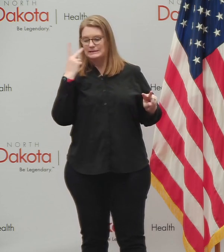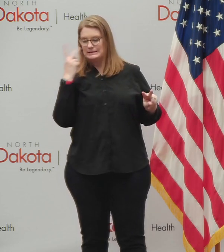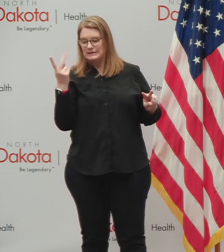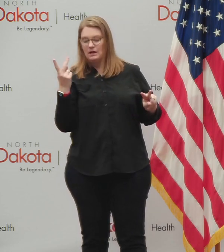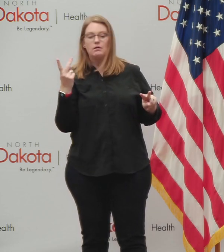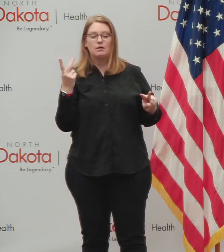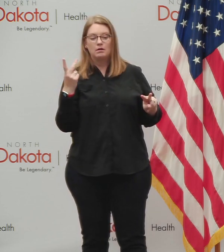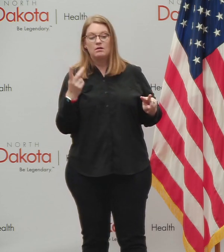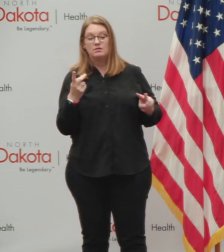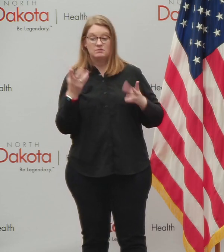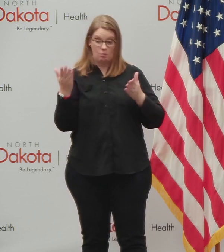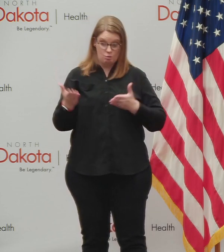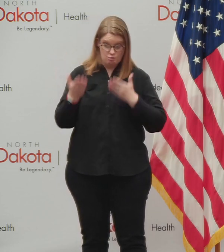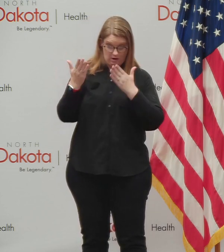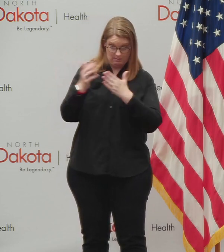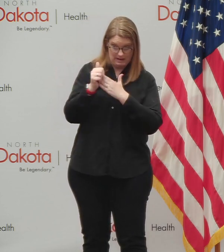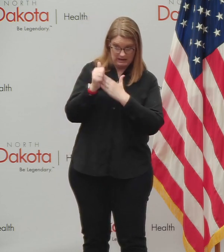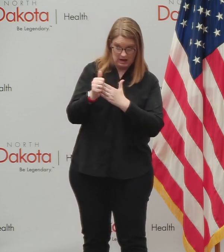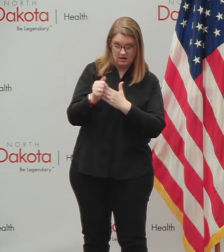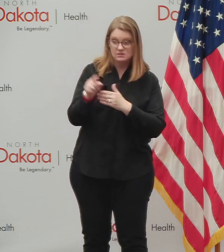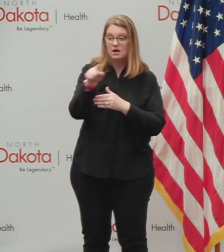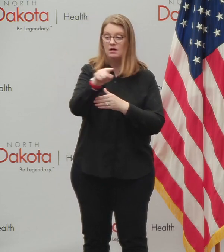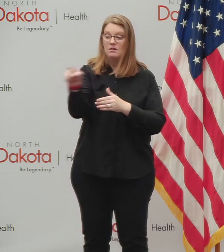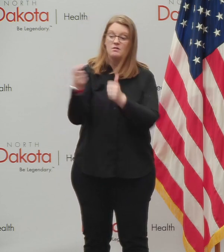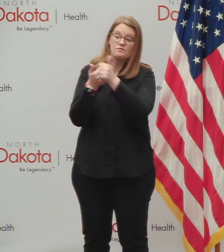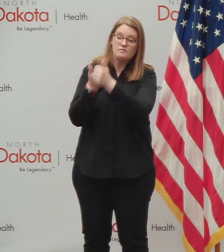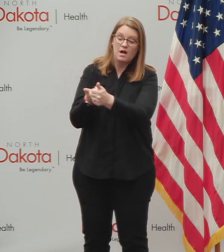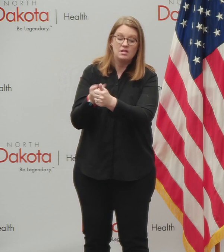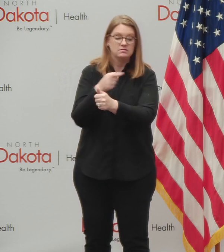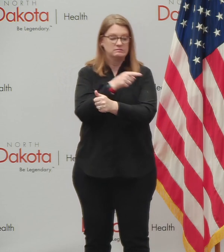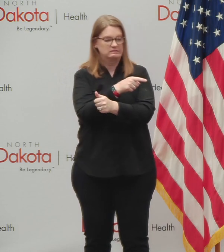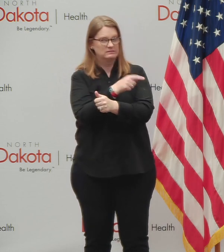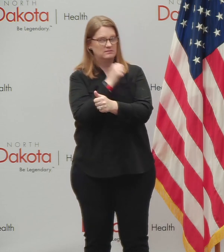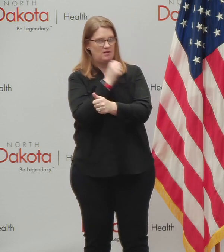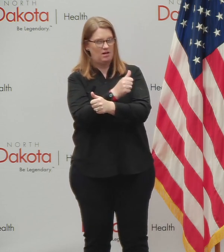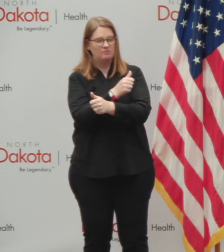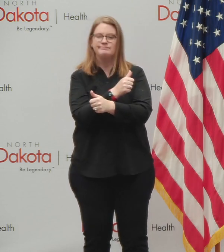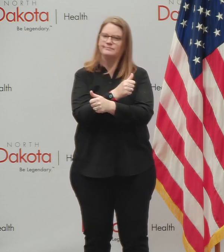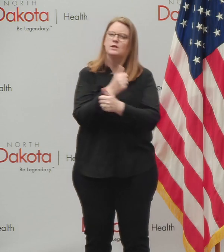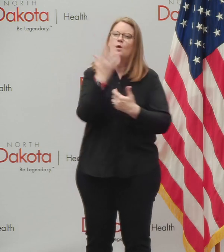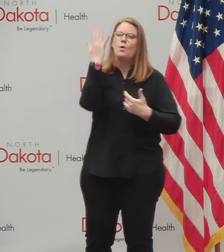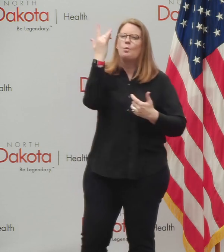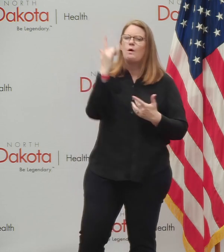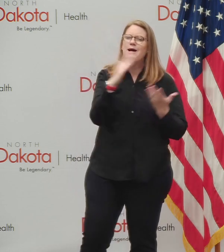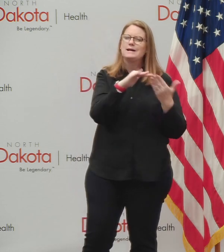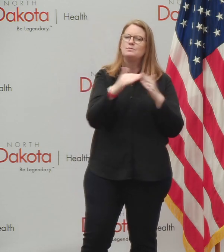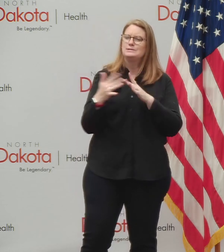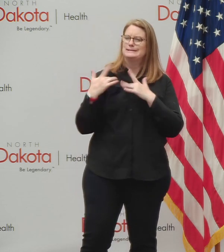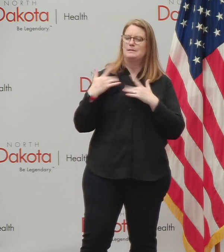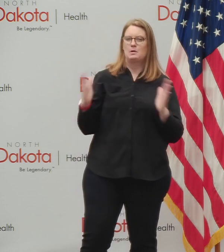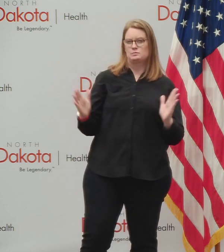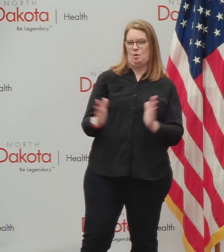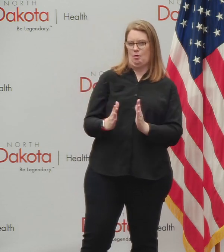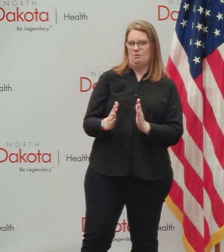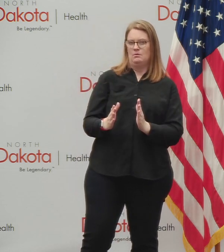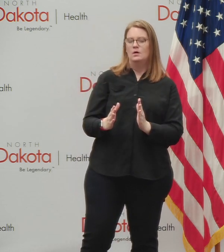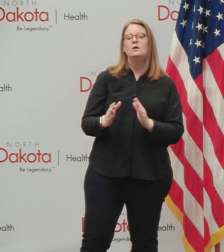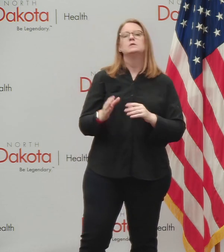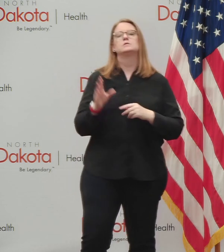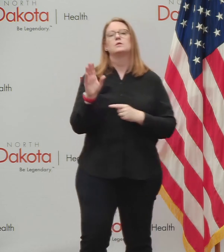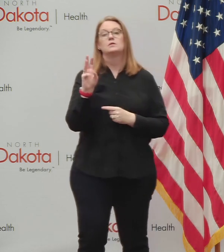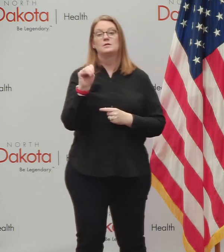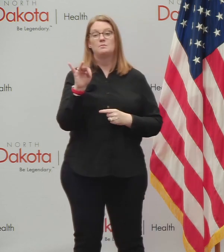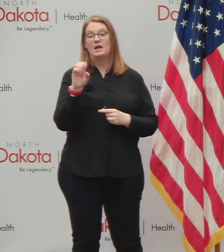uh, the recommended guidance and which ones may not be. Because many of these communities are small enough that the mayors can either, uh,